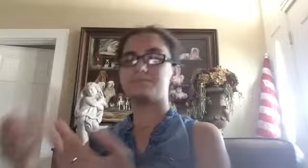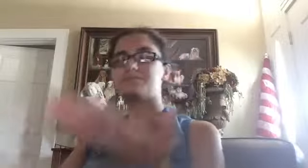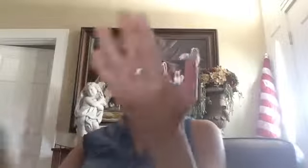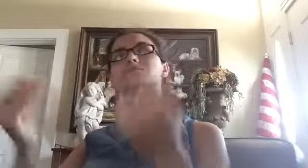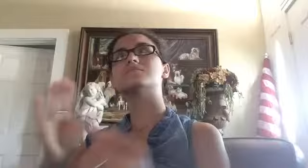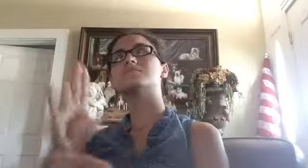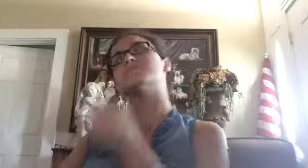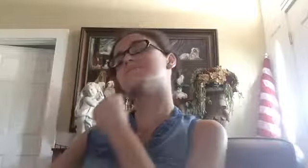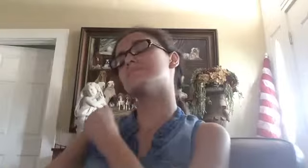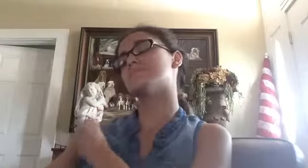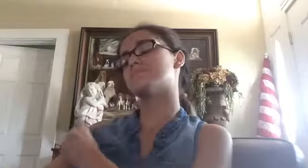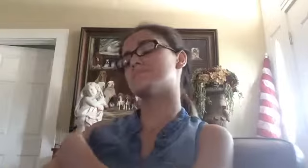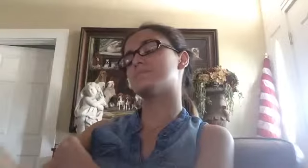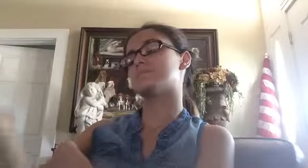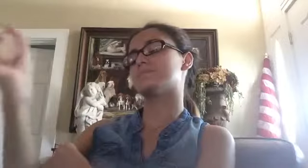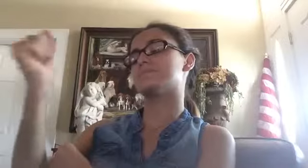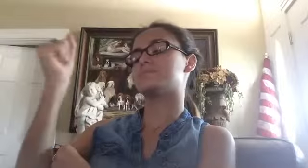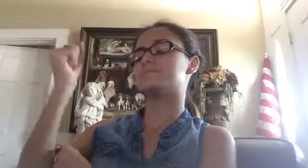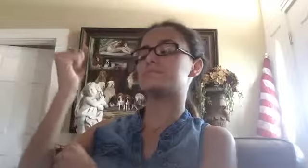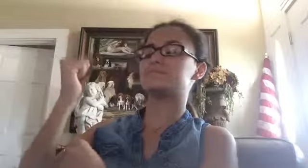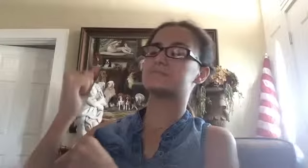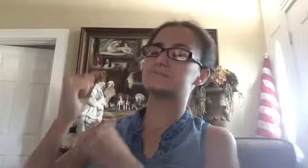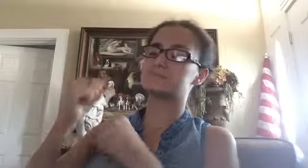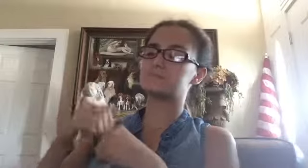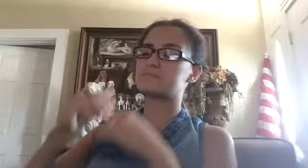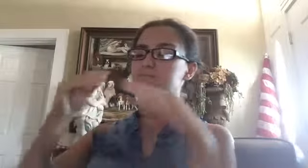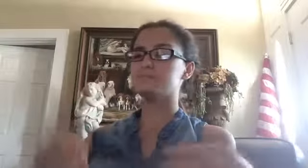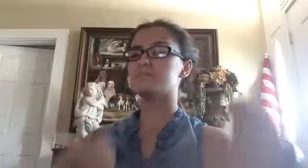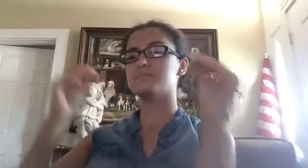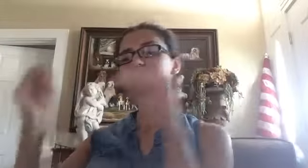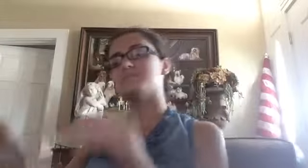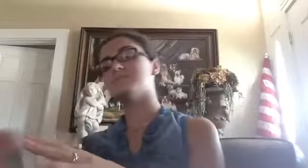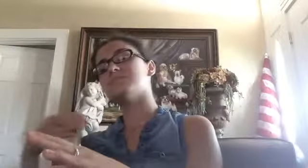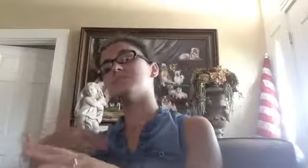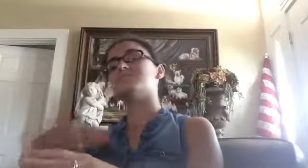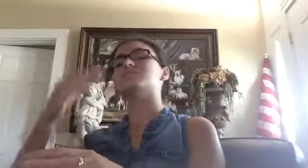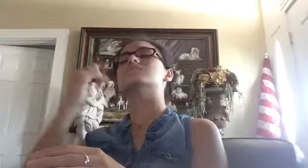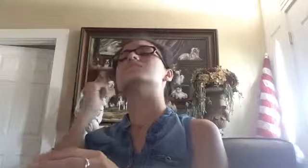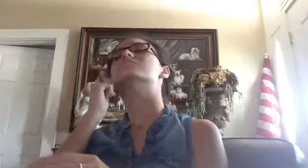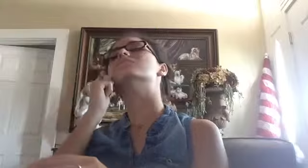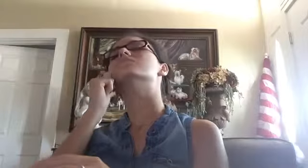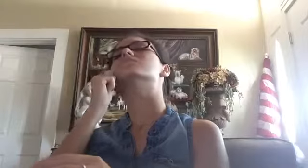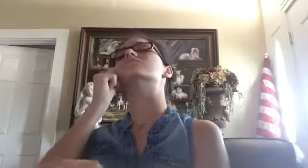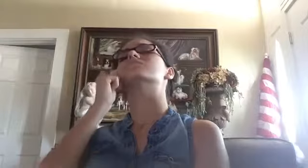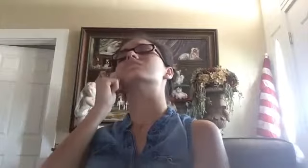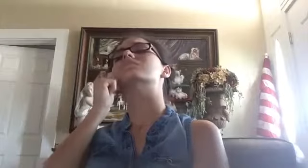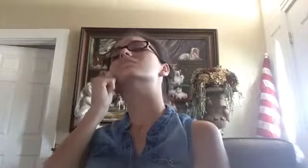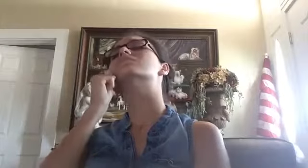So come with your strength, and carry me home.